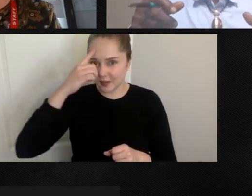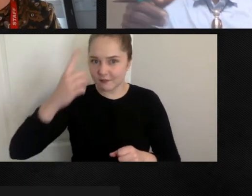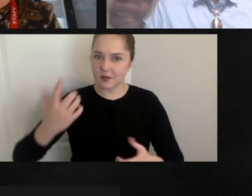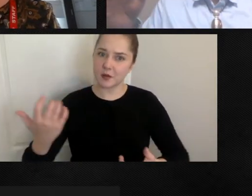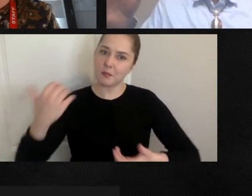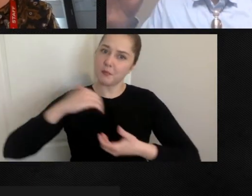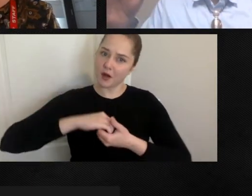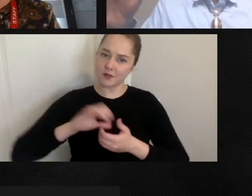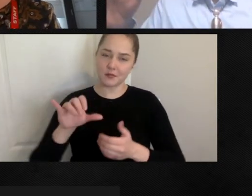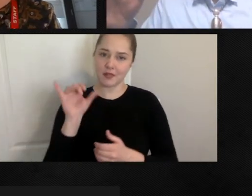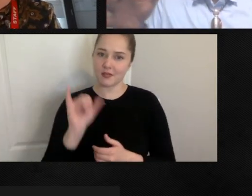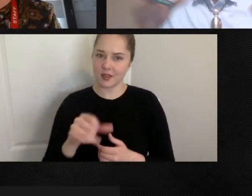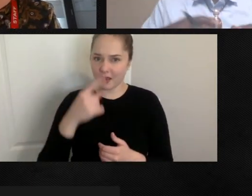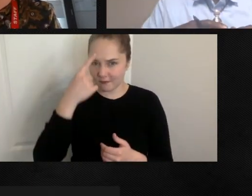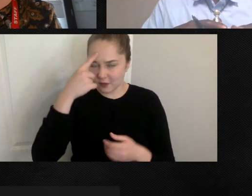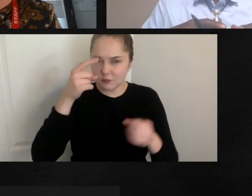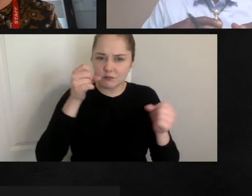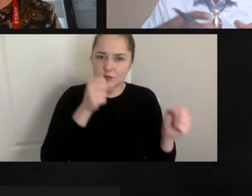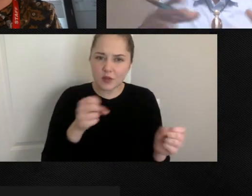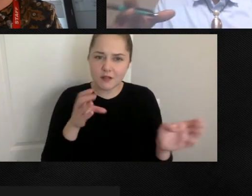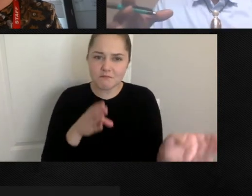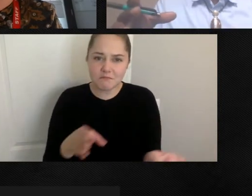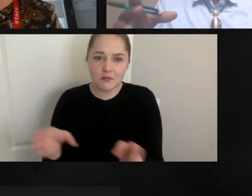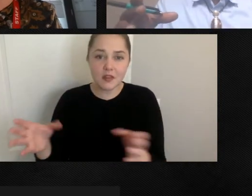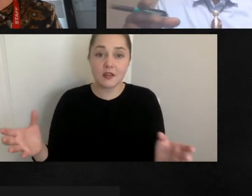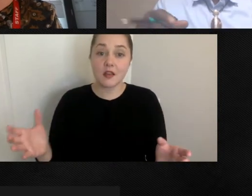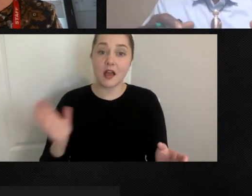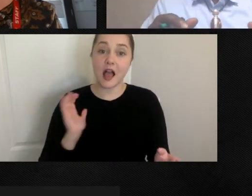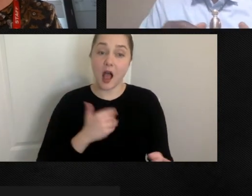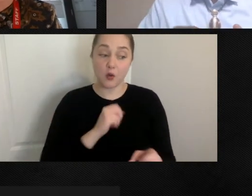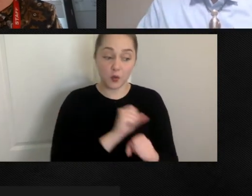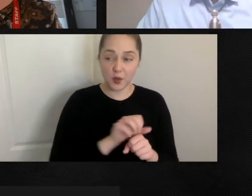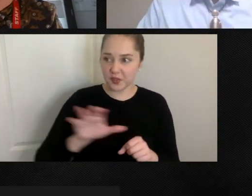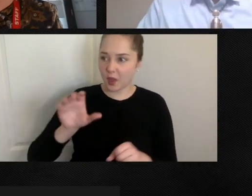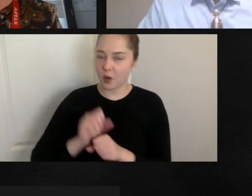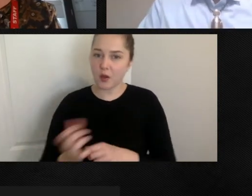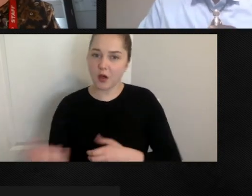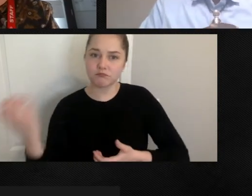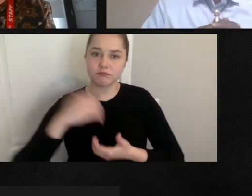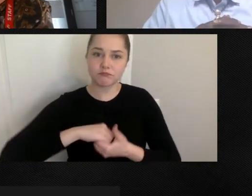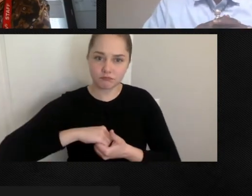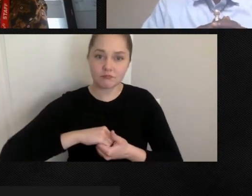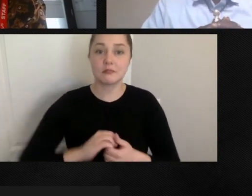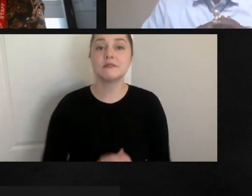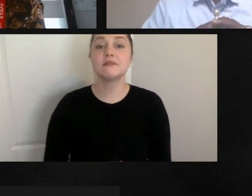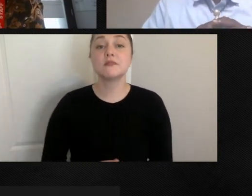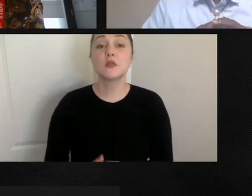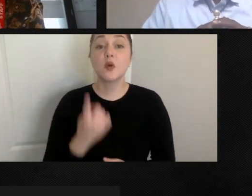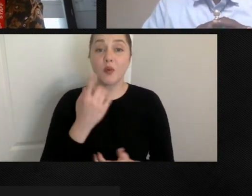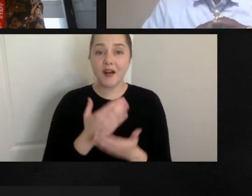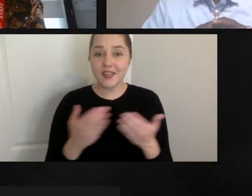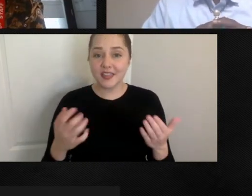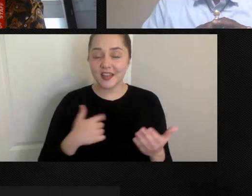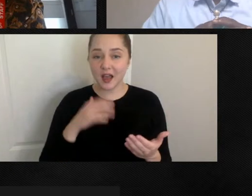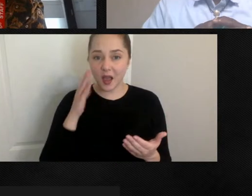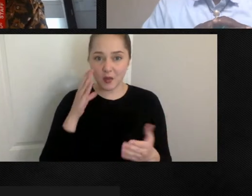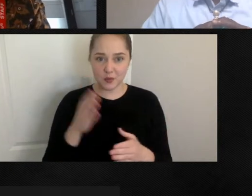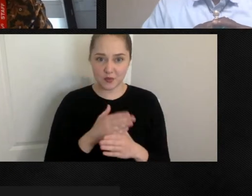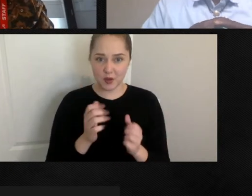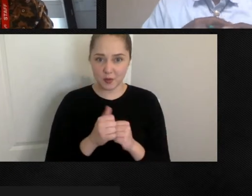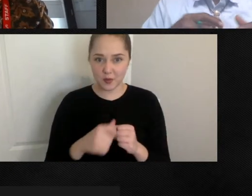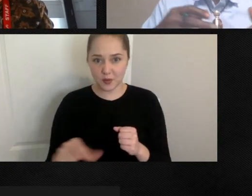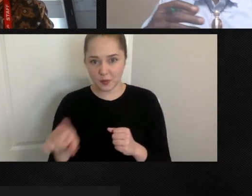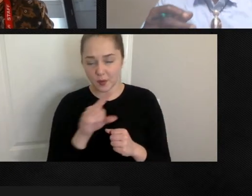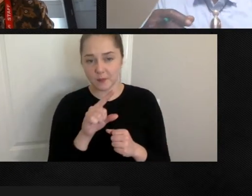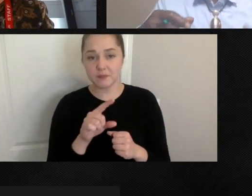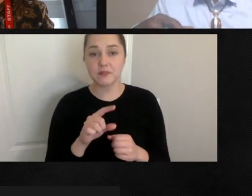partnerships to combine our efforts. One of the things I will share with your viewing and listening audience is that